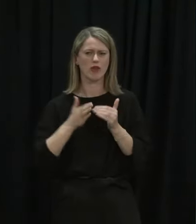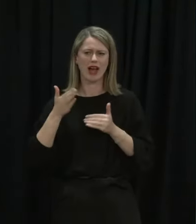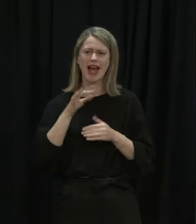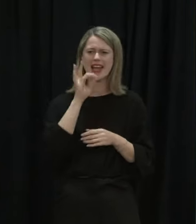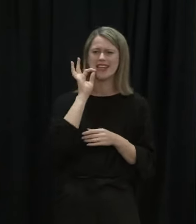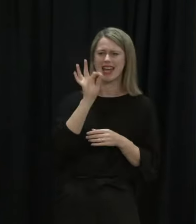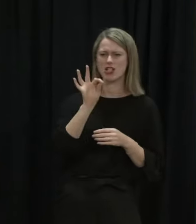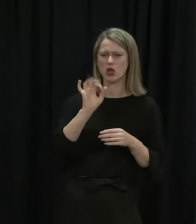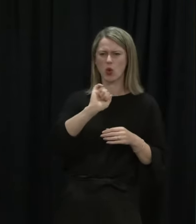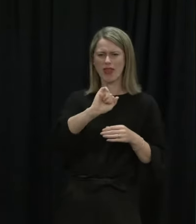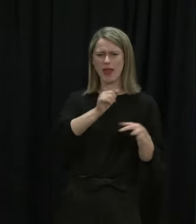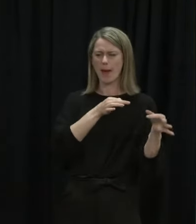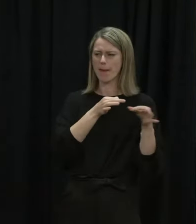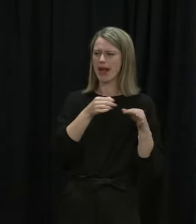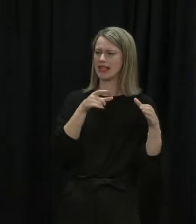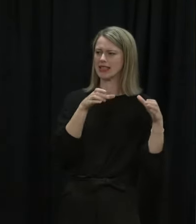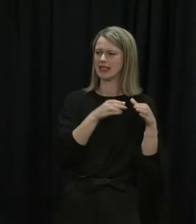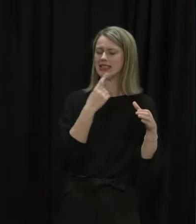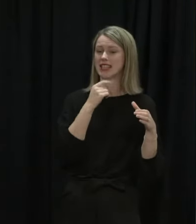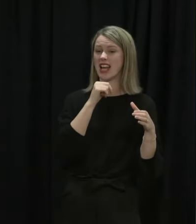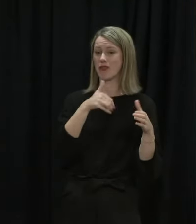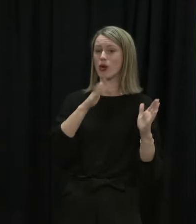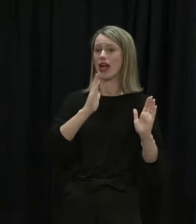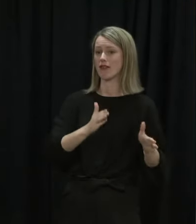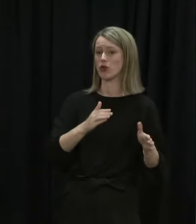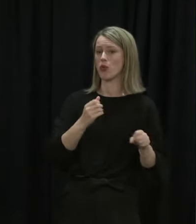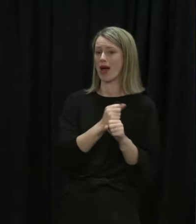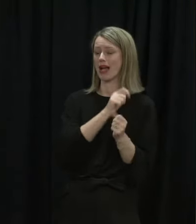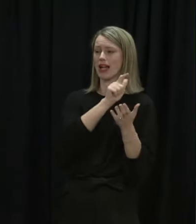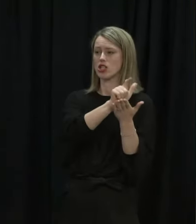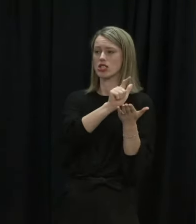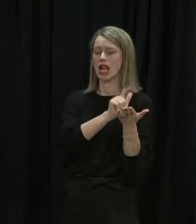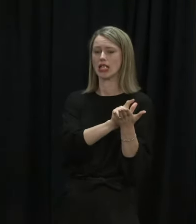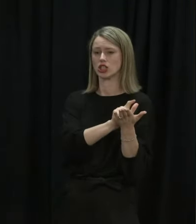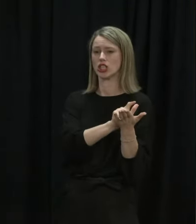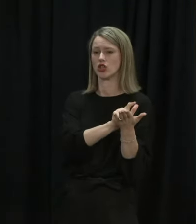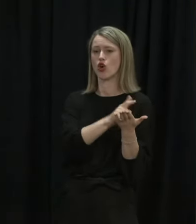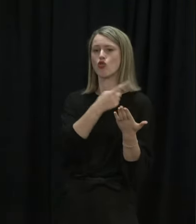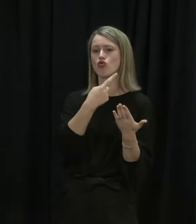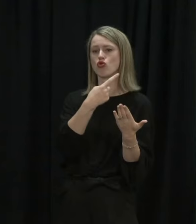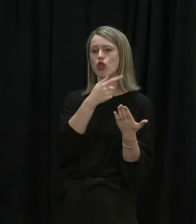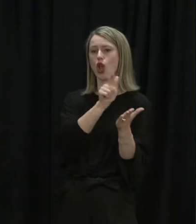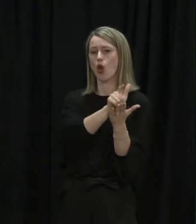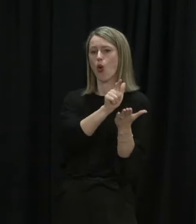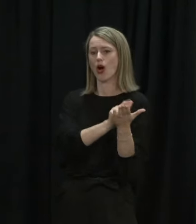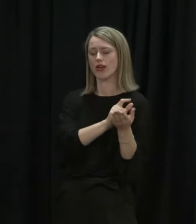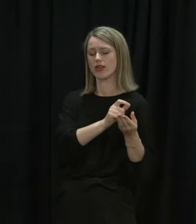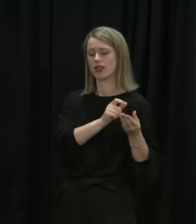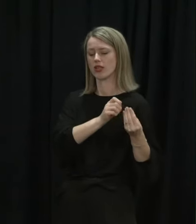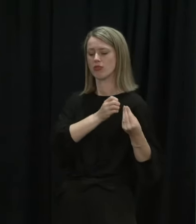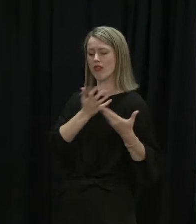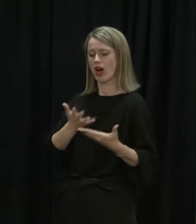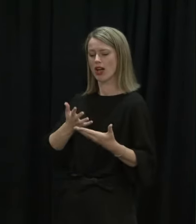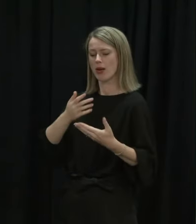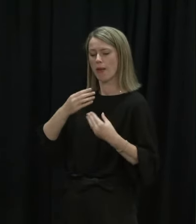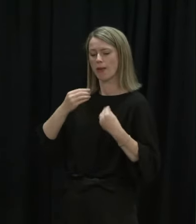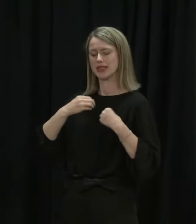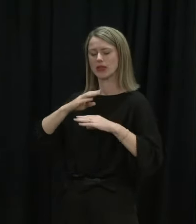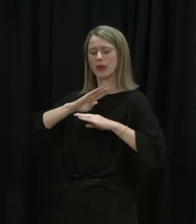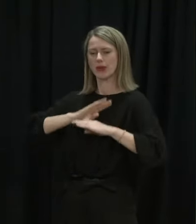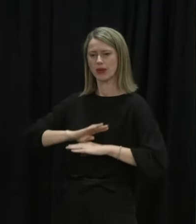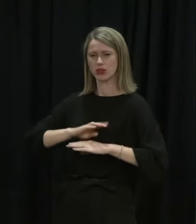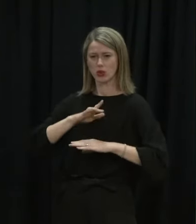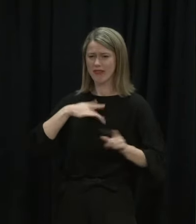plan said that if legislation was necessary to give that certainty to businesses then that's what they would do. Do you not think that's